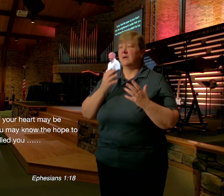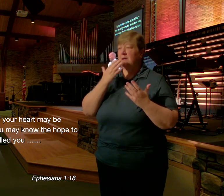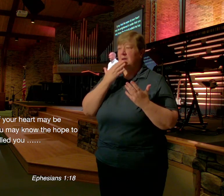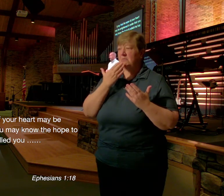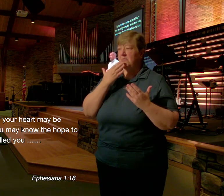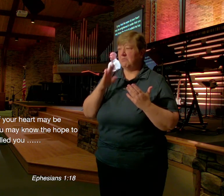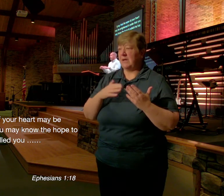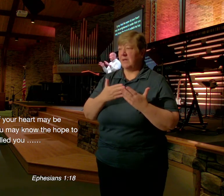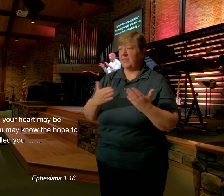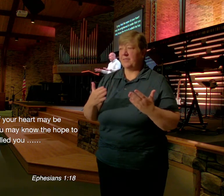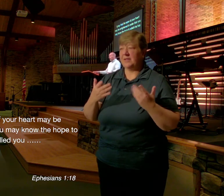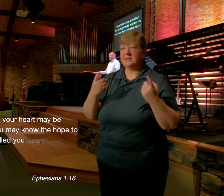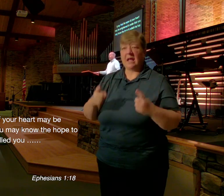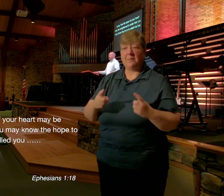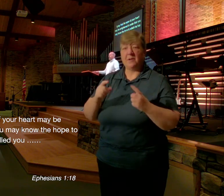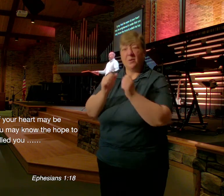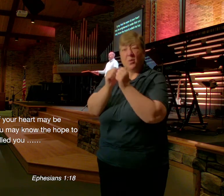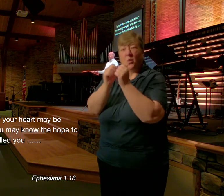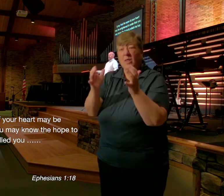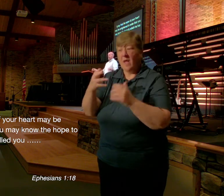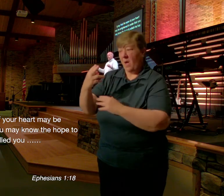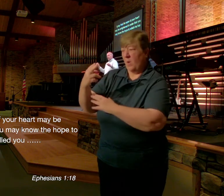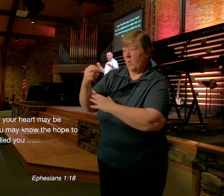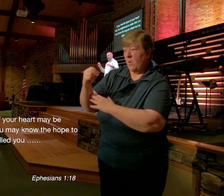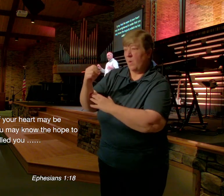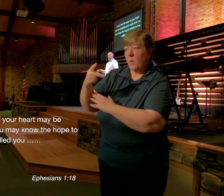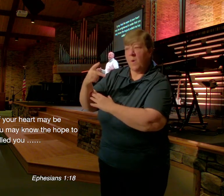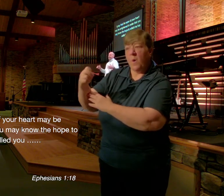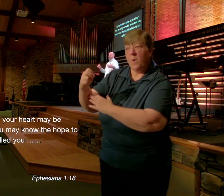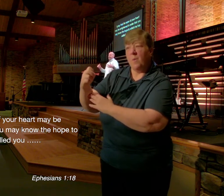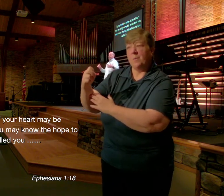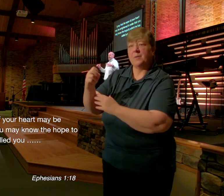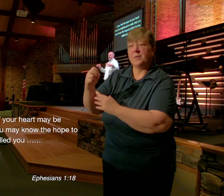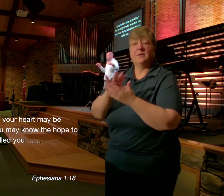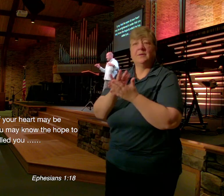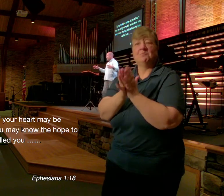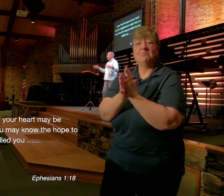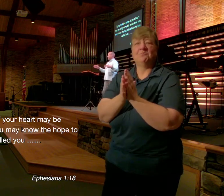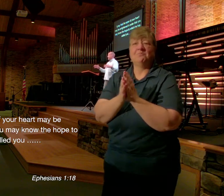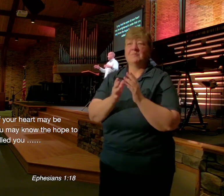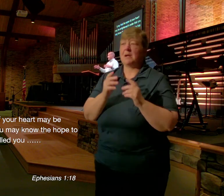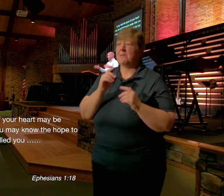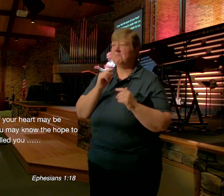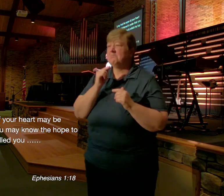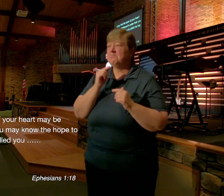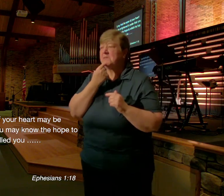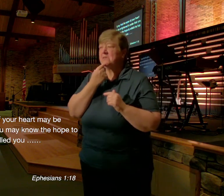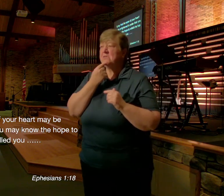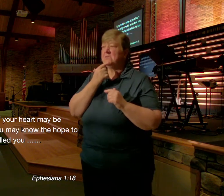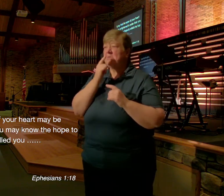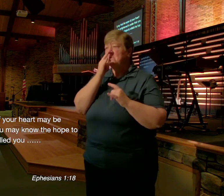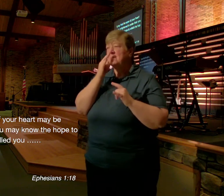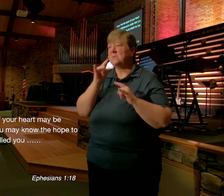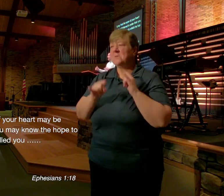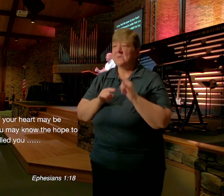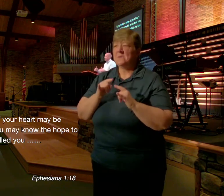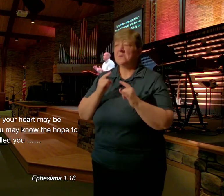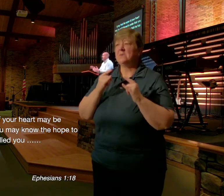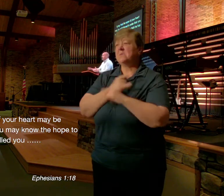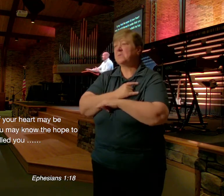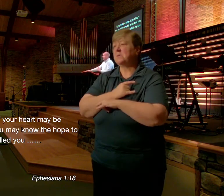People grow Bitter And cynical And angry And eventually Can even give up On God